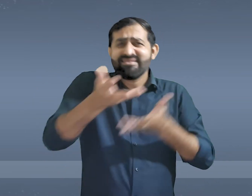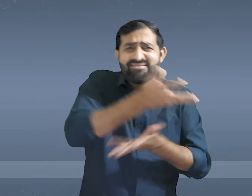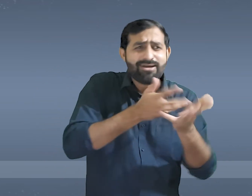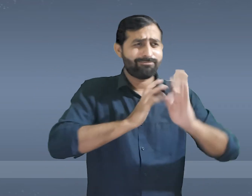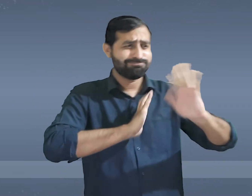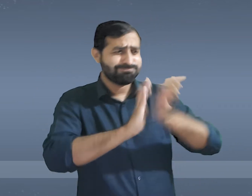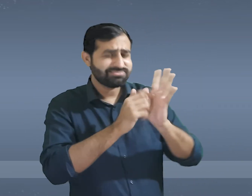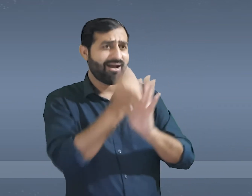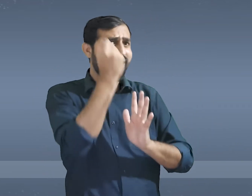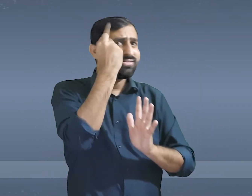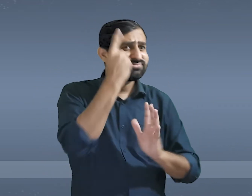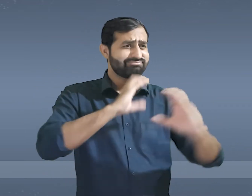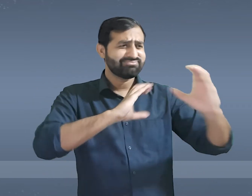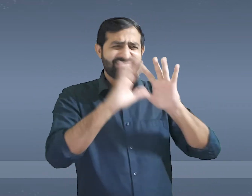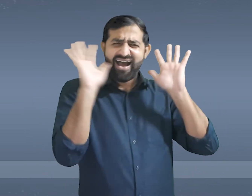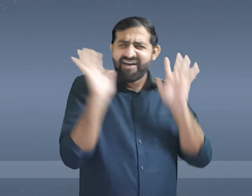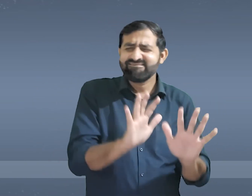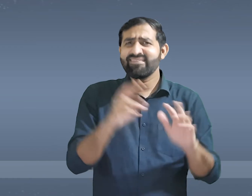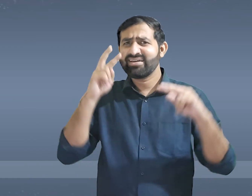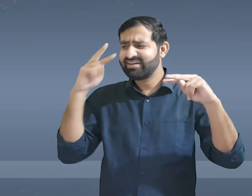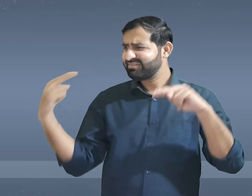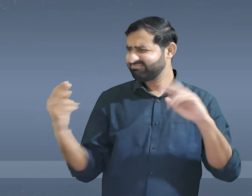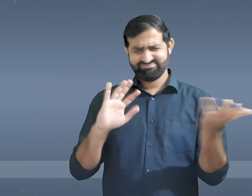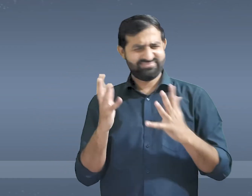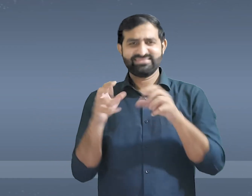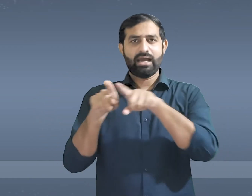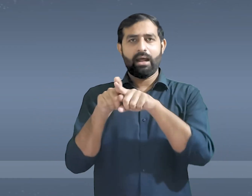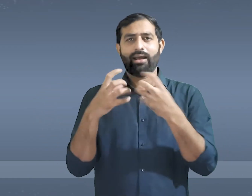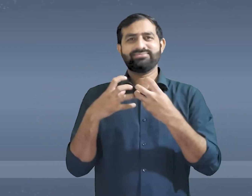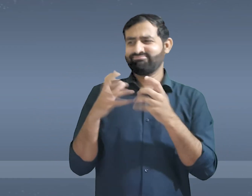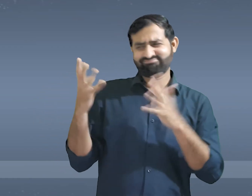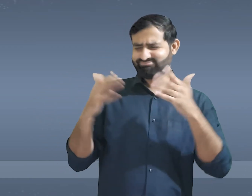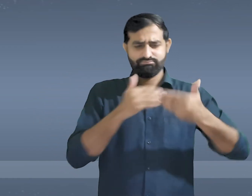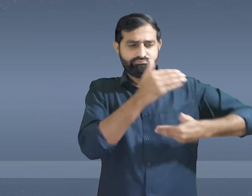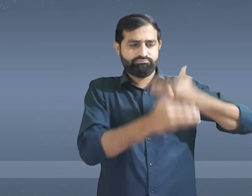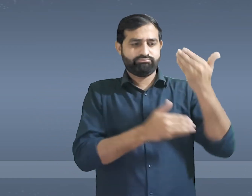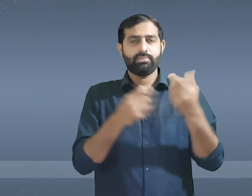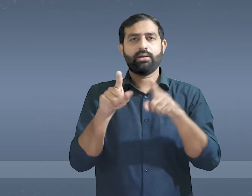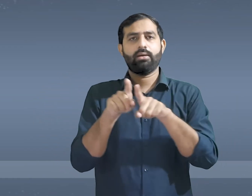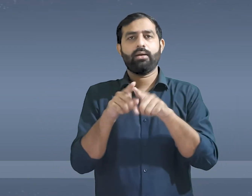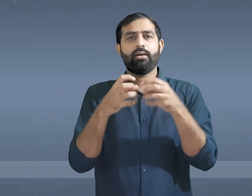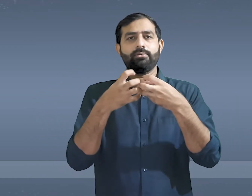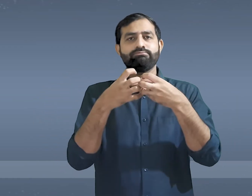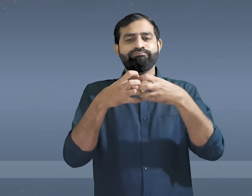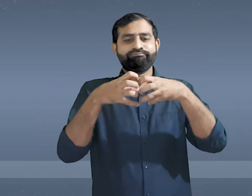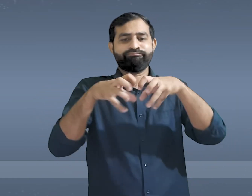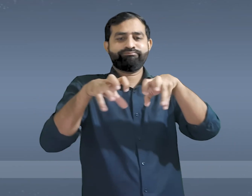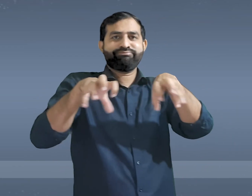He was in favor of the use of sign language by the deaf people. On the other side there was Alexander